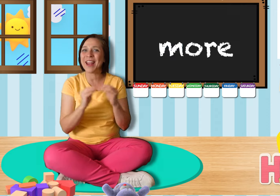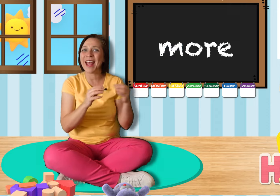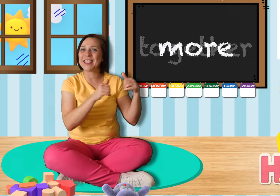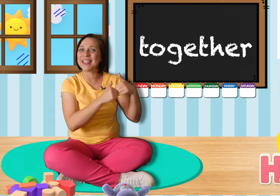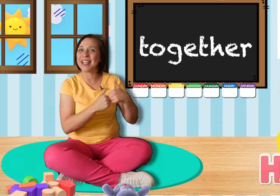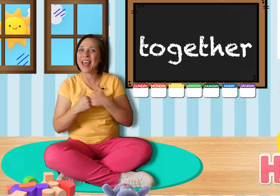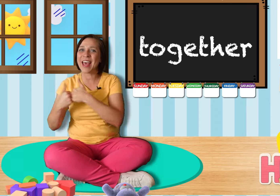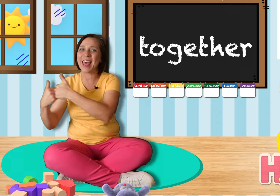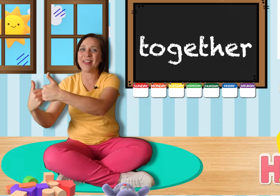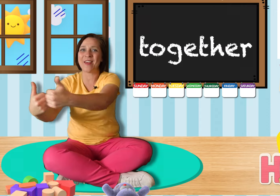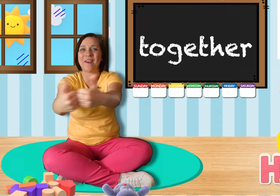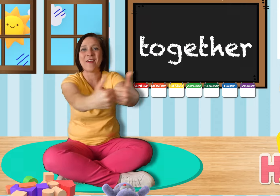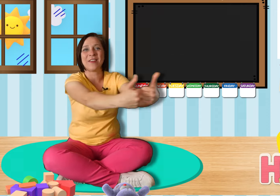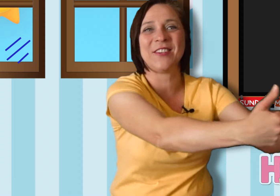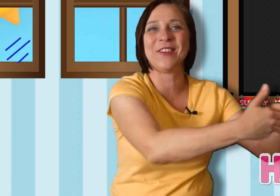get together, the